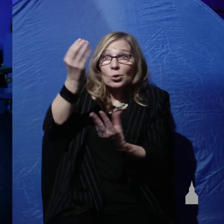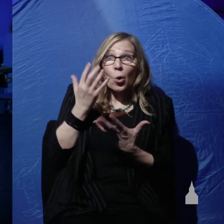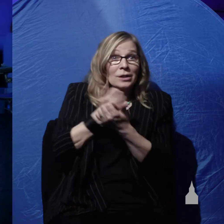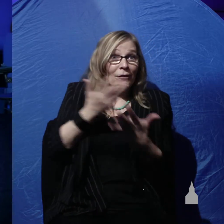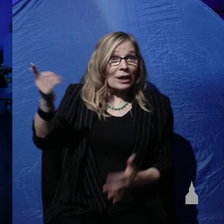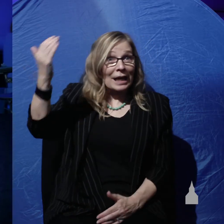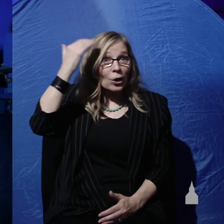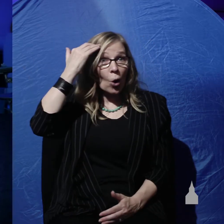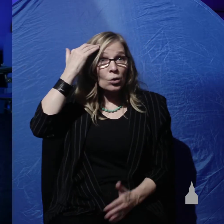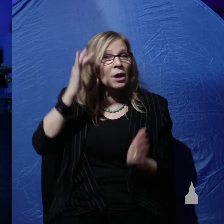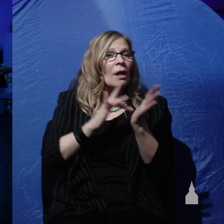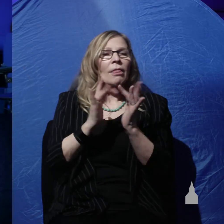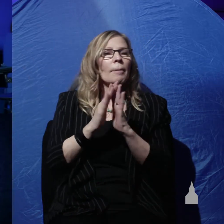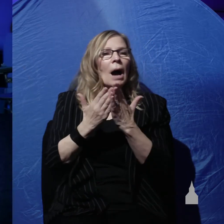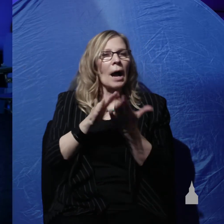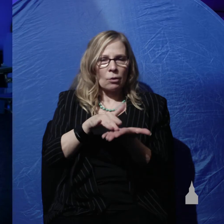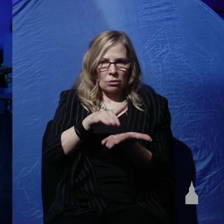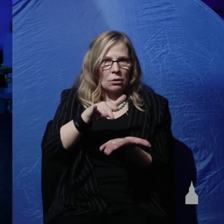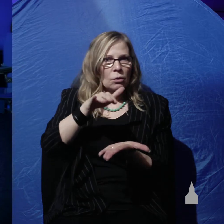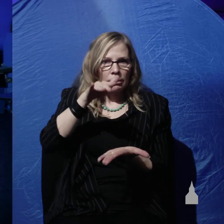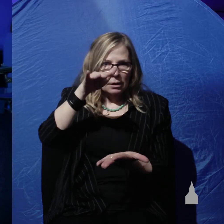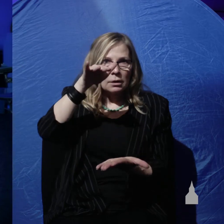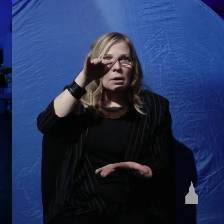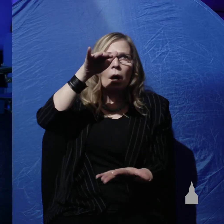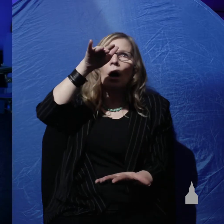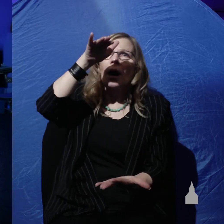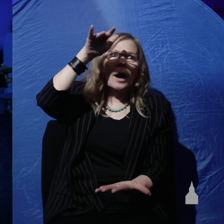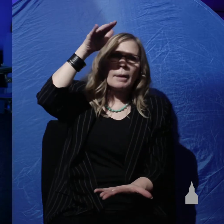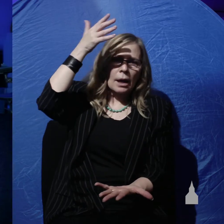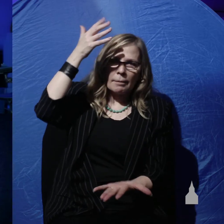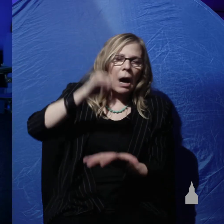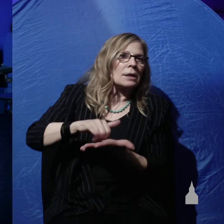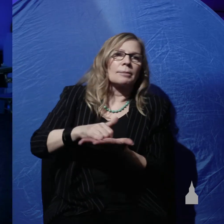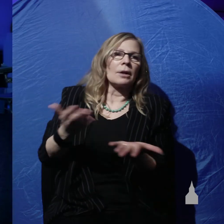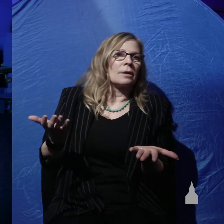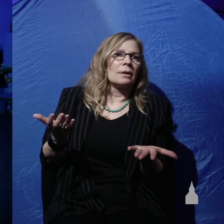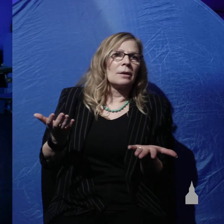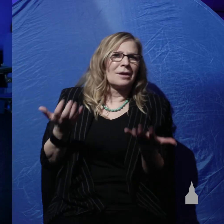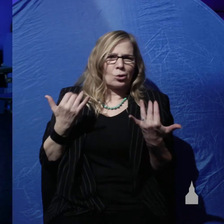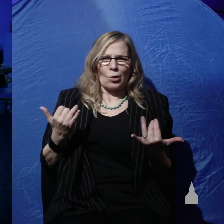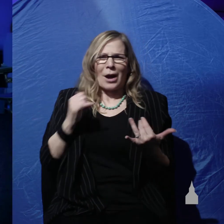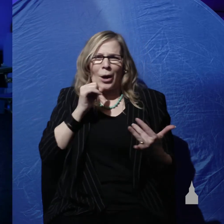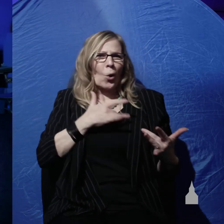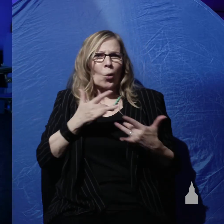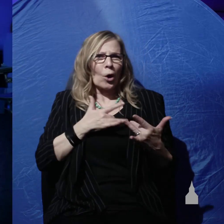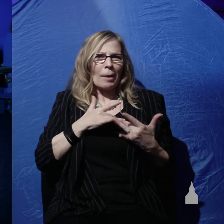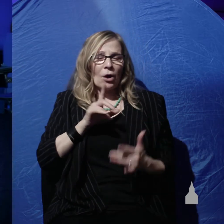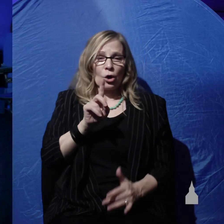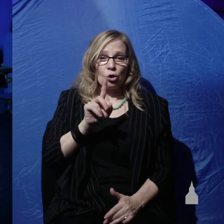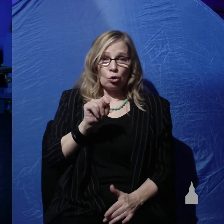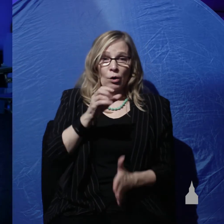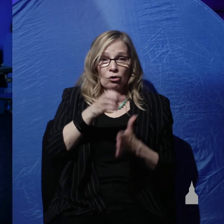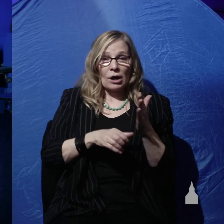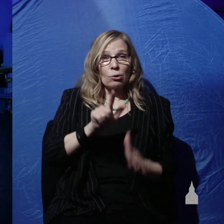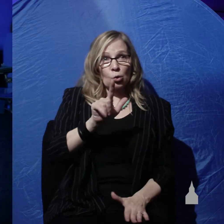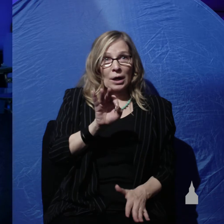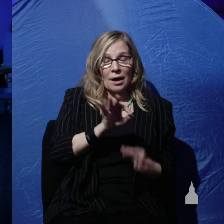knows, the Bible would be infinitely long. And at this point I don't worry about that because Deuteronomy 29, 29 says,